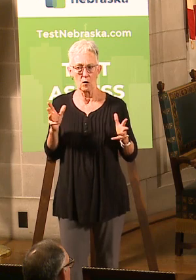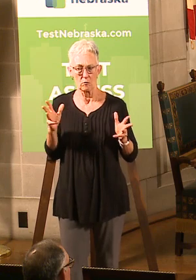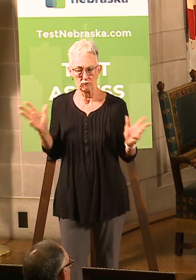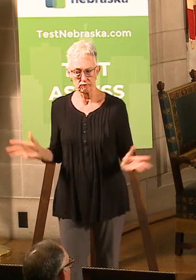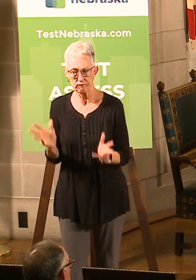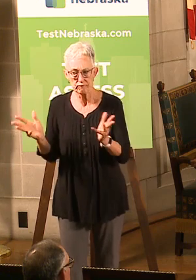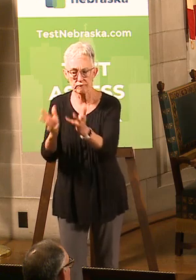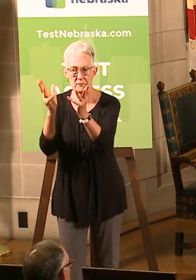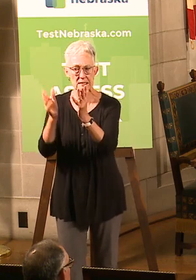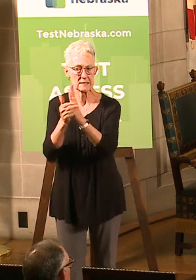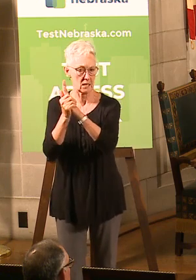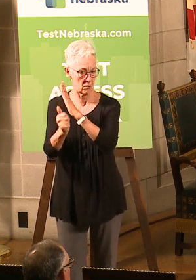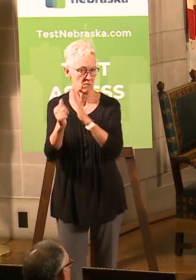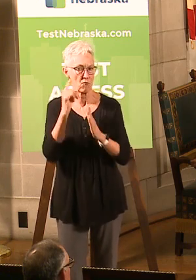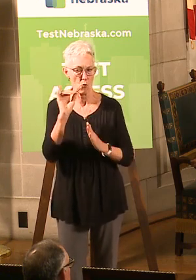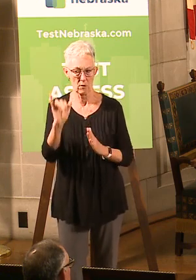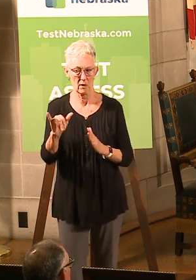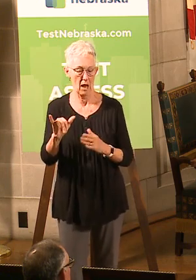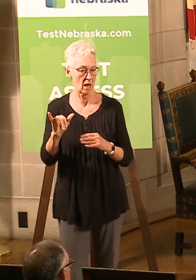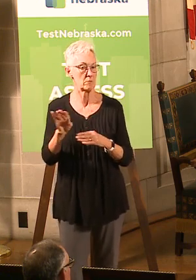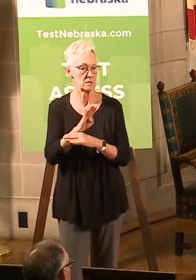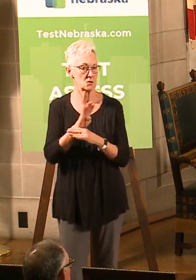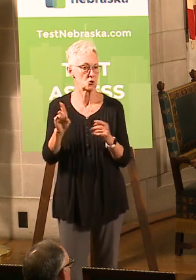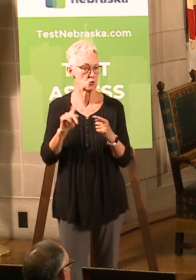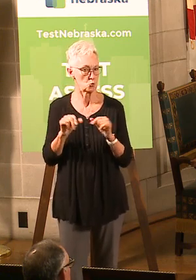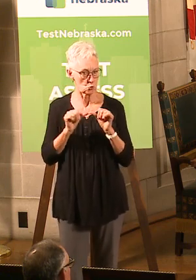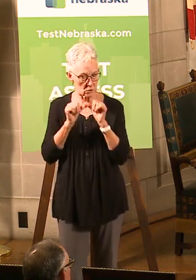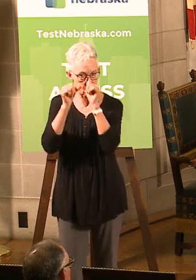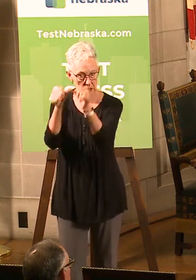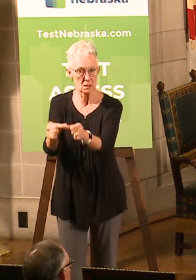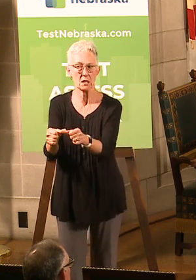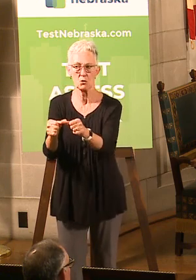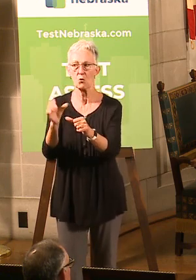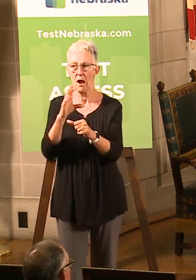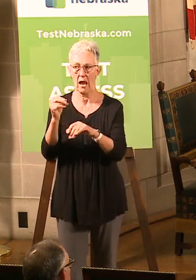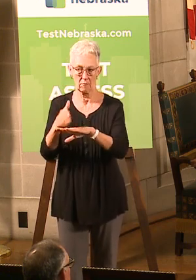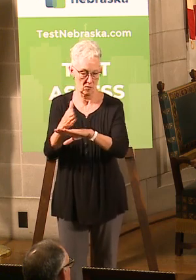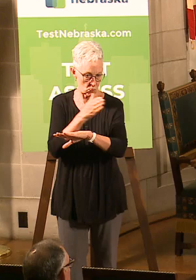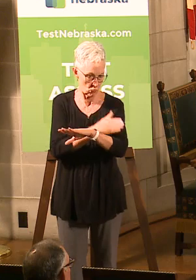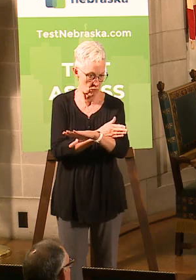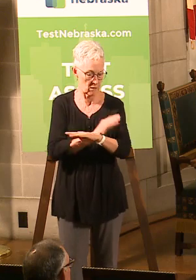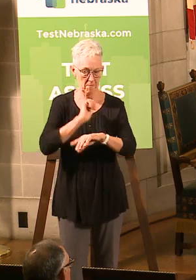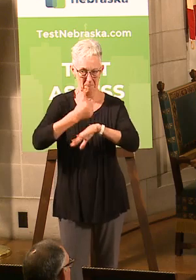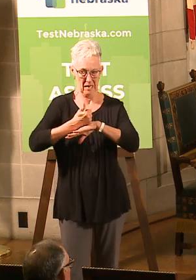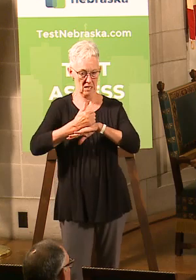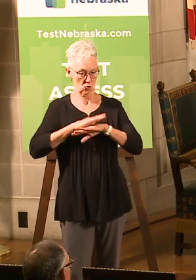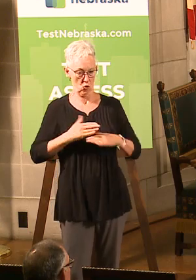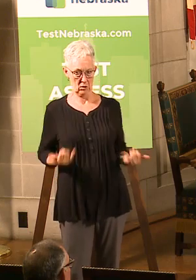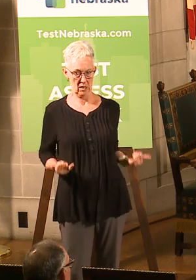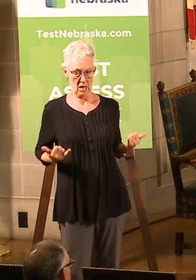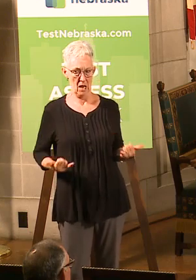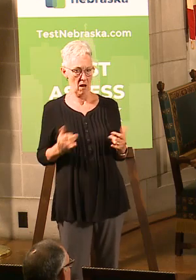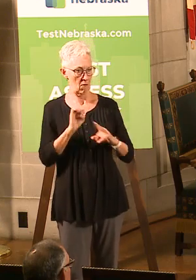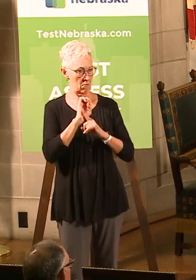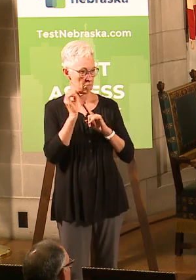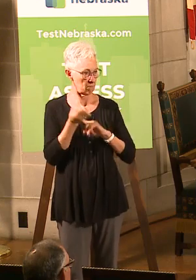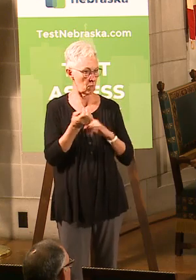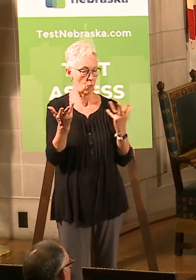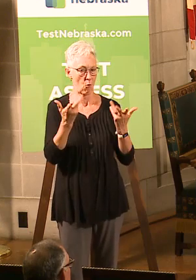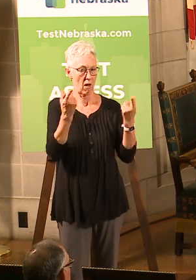survive as well as thrive based on this current environment and any future disasters.